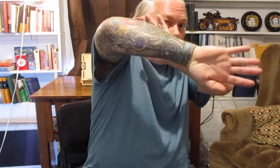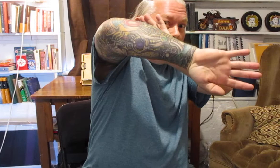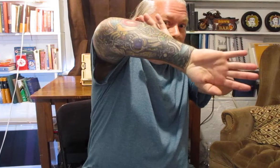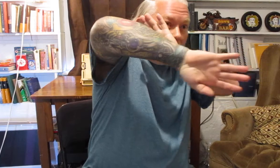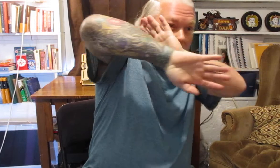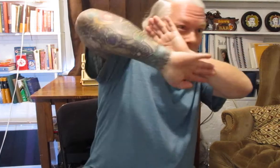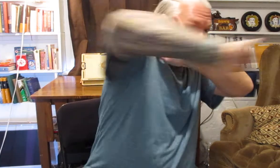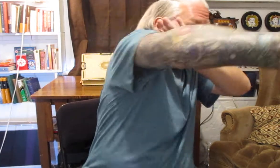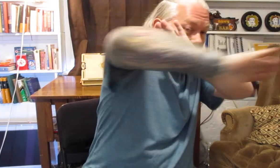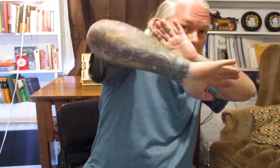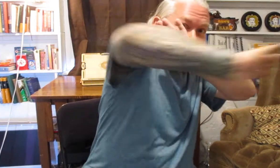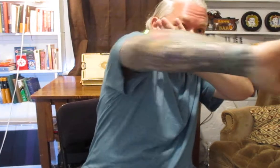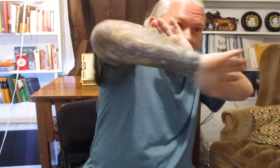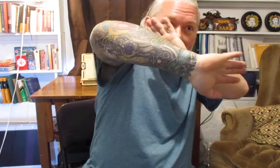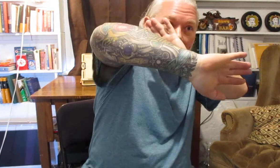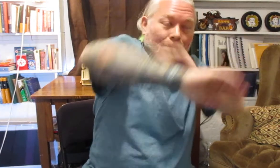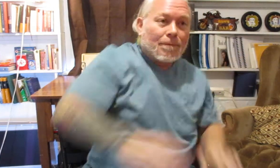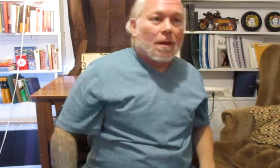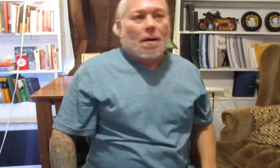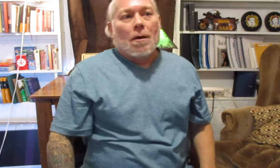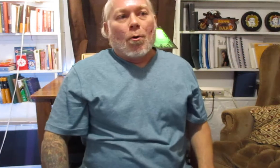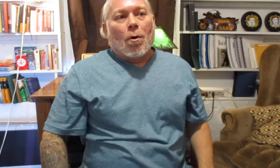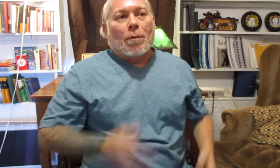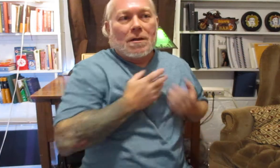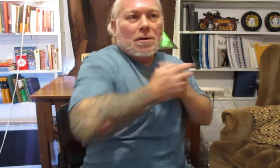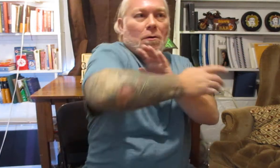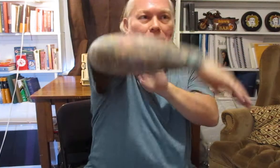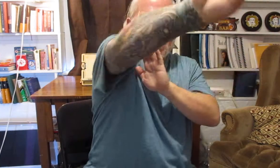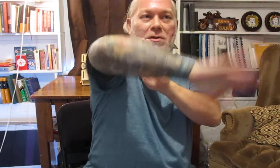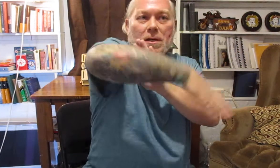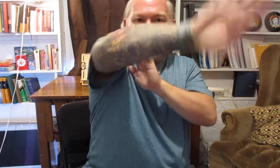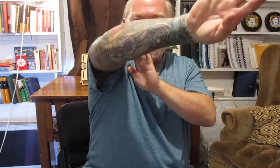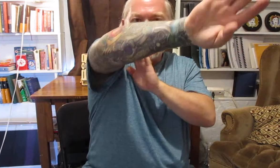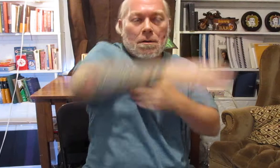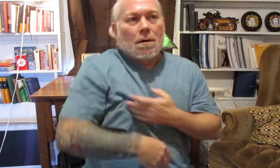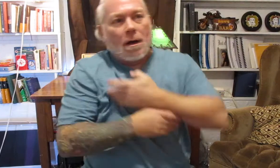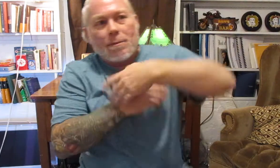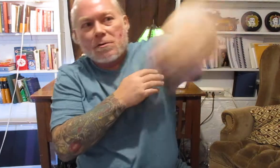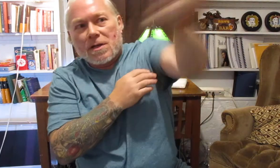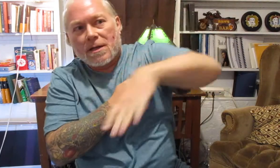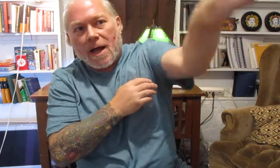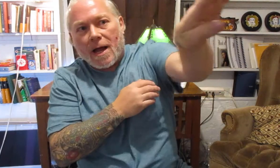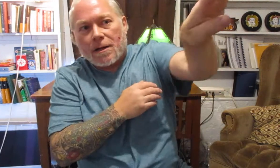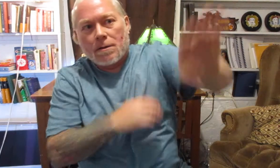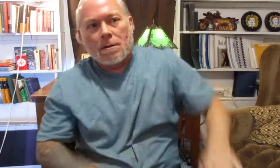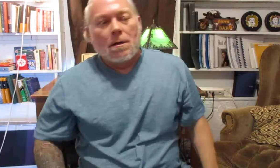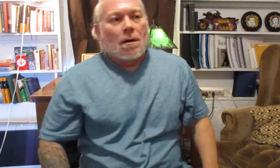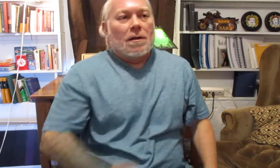bond sound and then extend it right into them or we can do a bugee a bugee attack there's